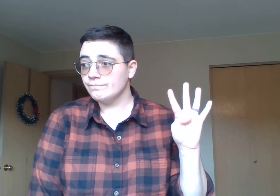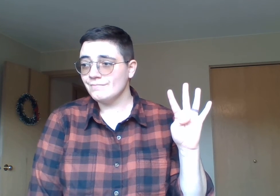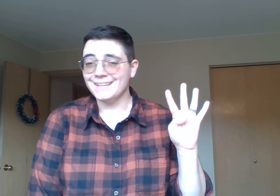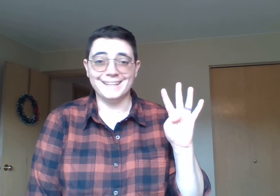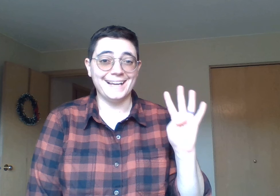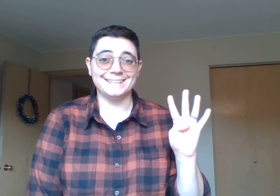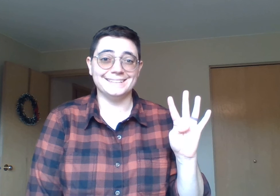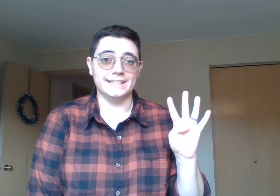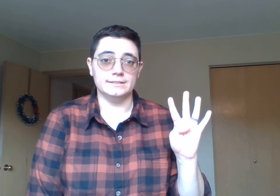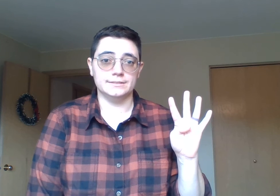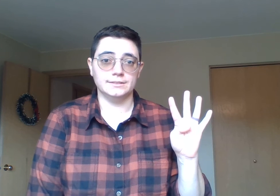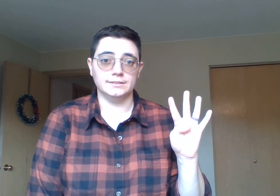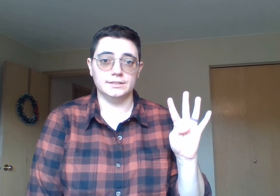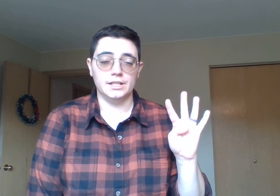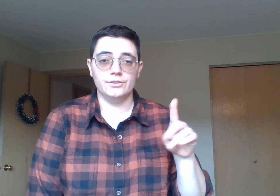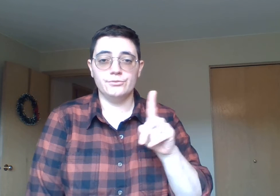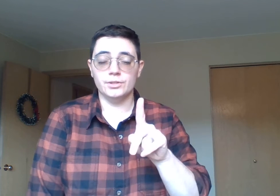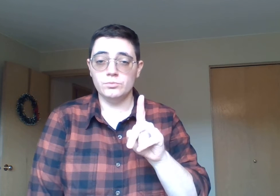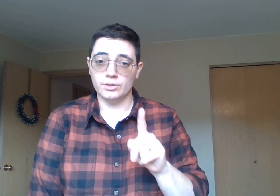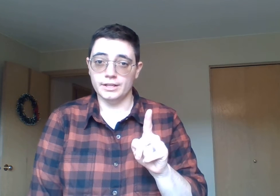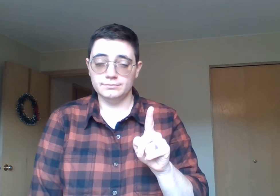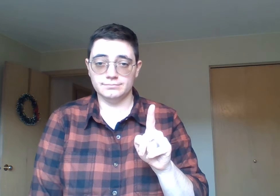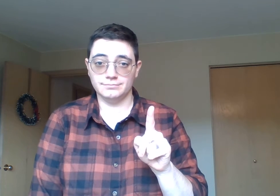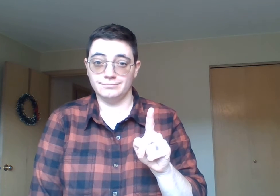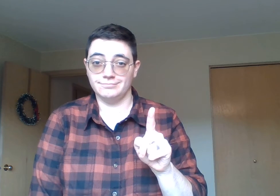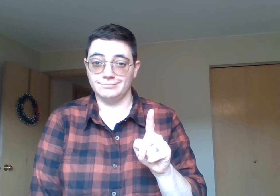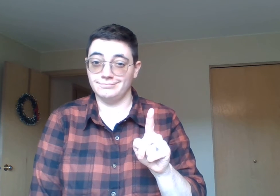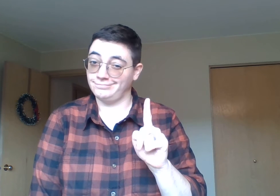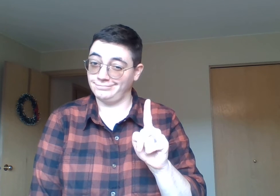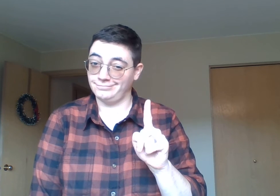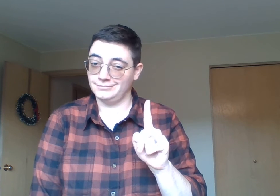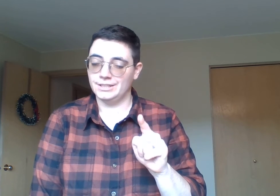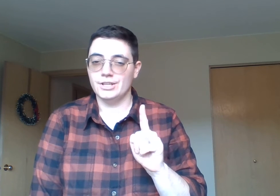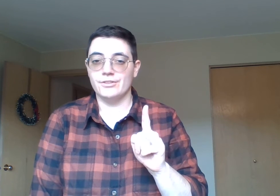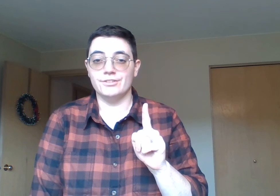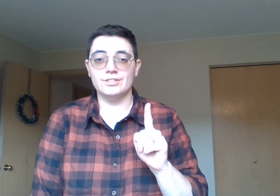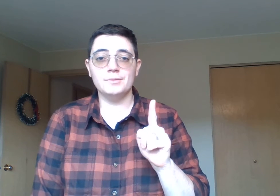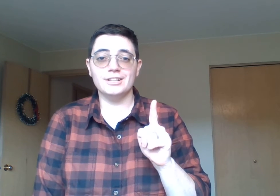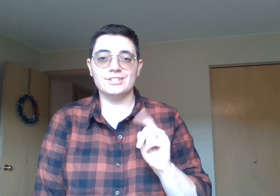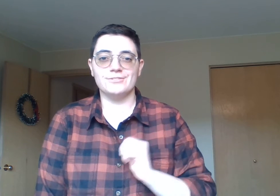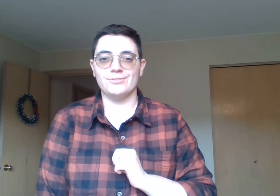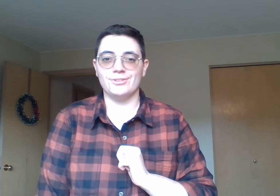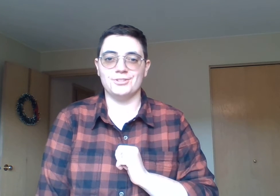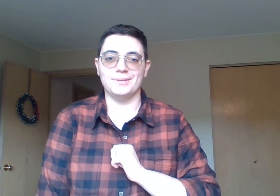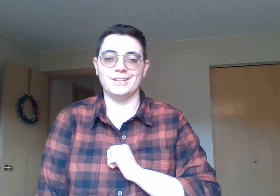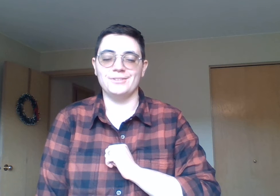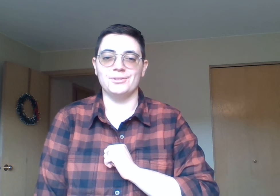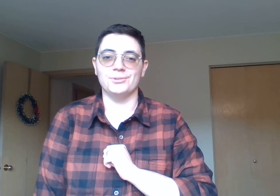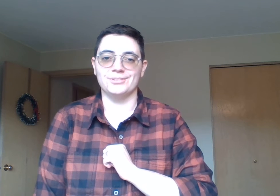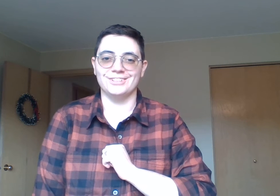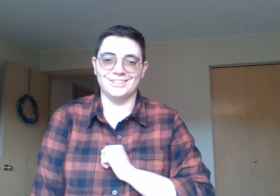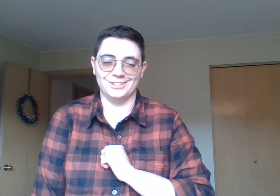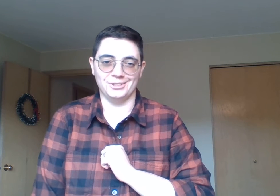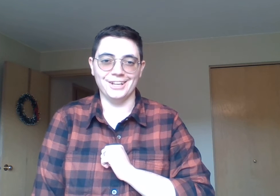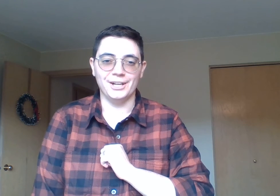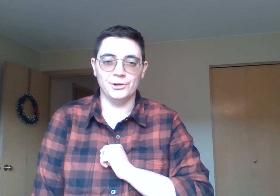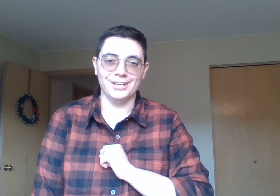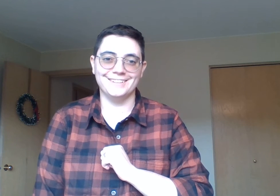And that's it. Fair warning. The simulation for this may leave you a little angry.